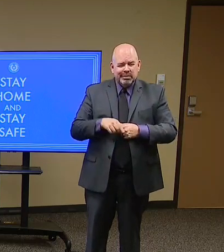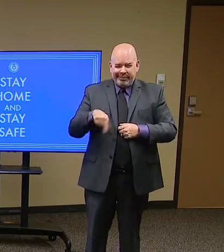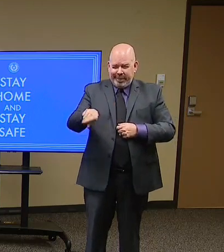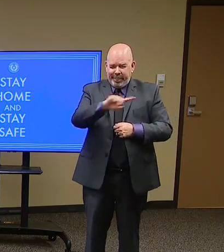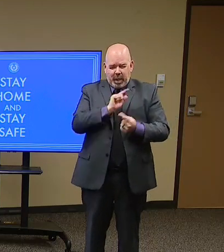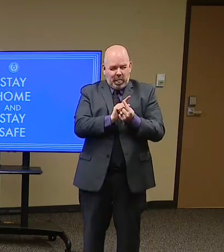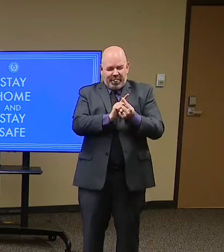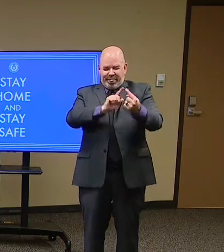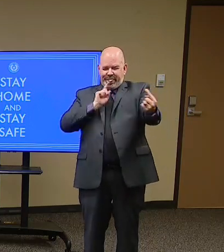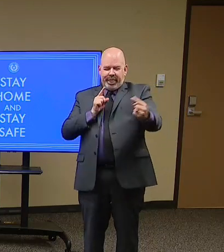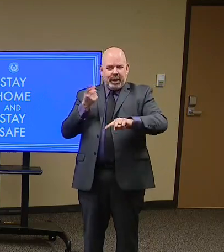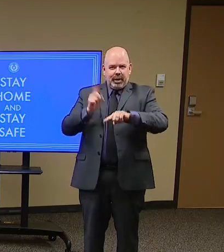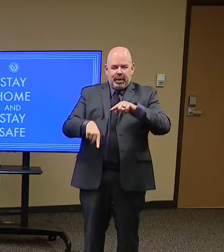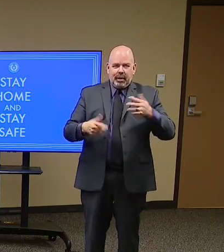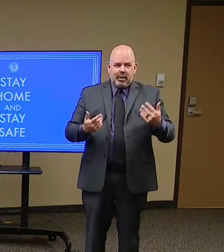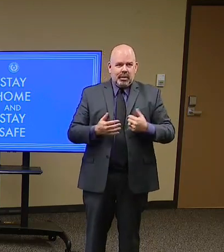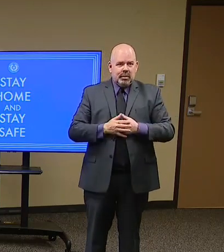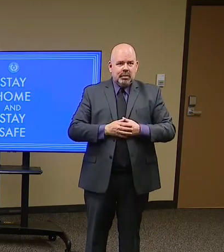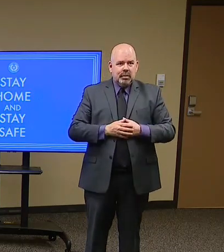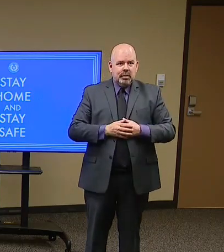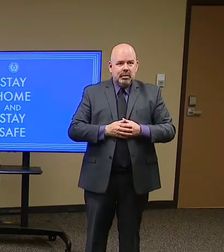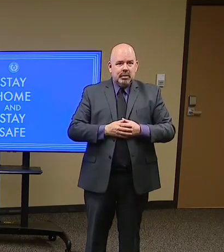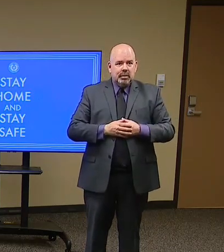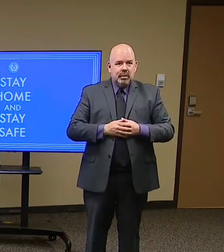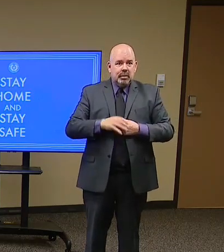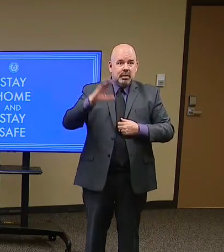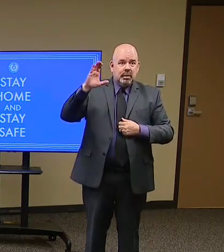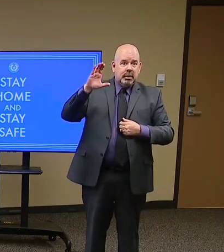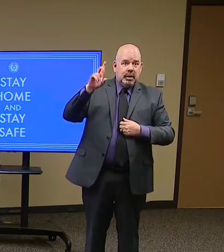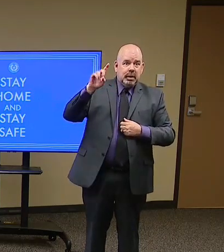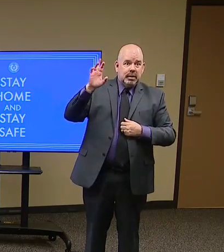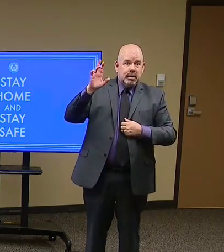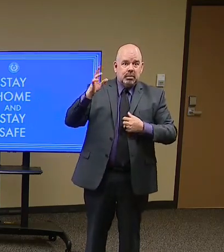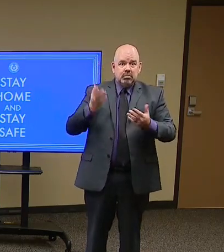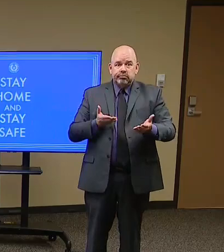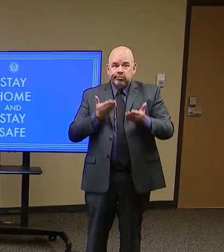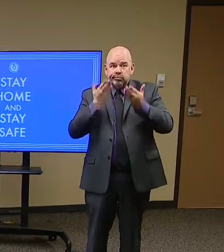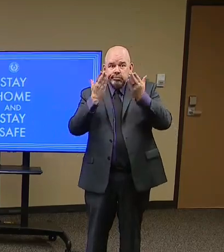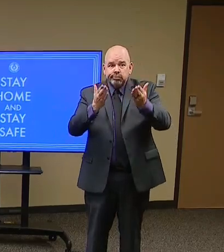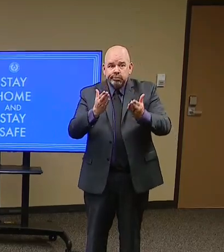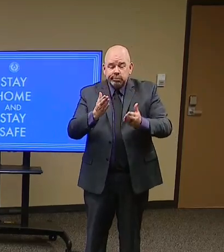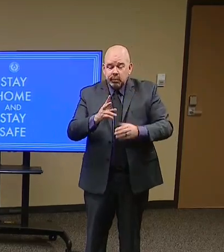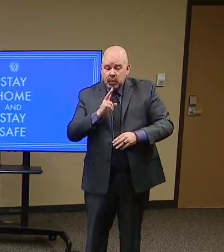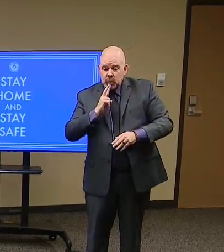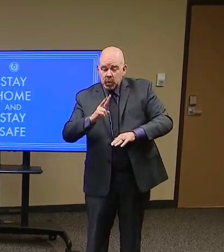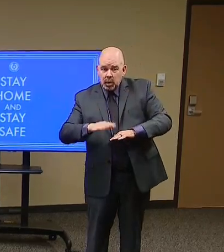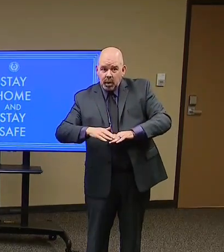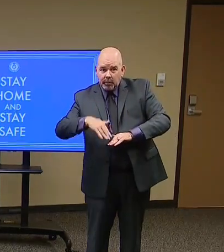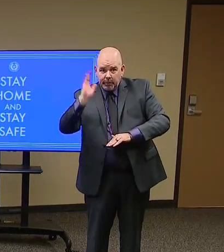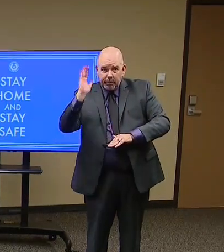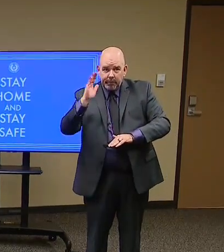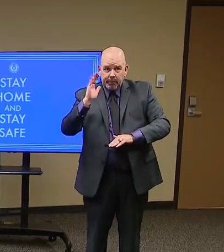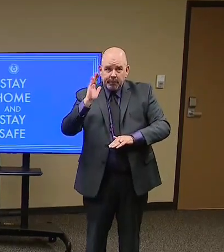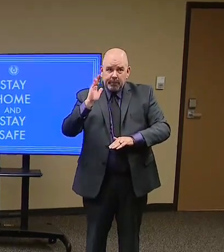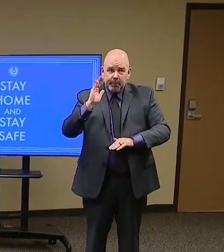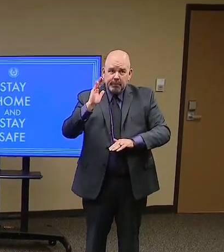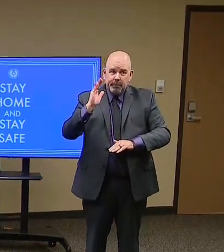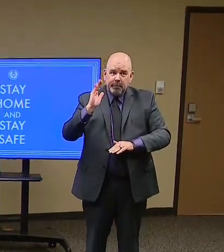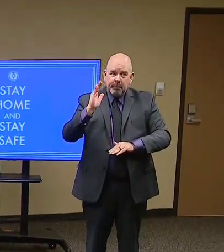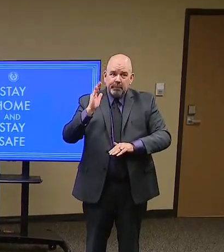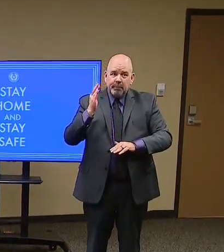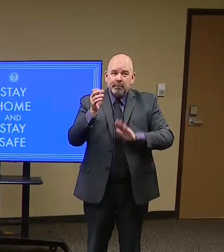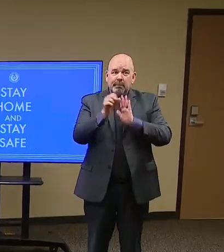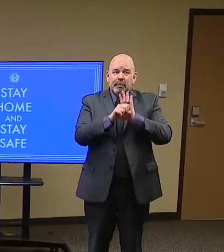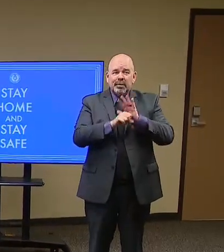masking, can, the CDC recommends masking people over the age of two. So you want to look for a child care facility or encourage your facility